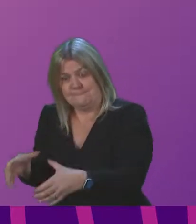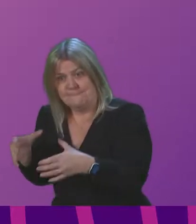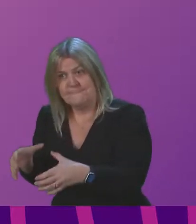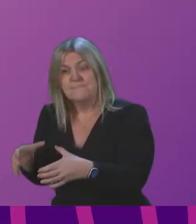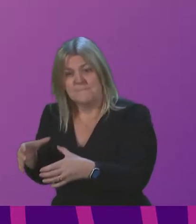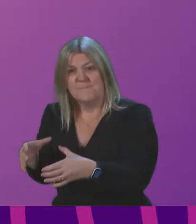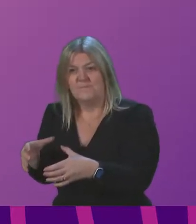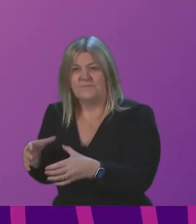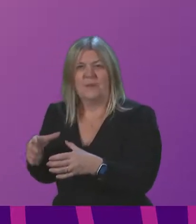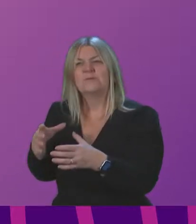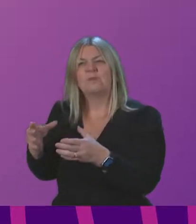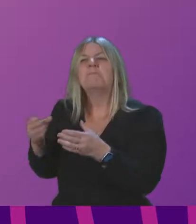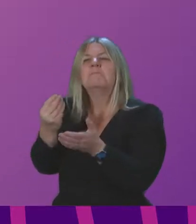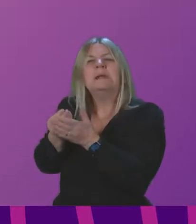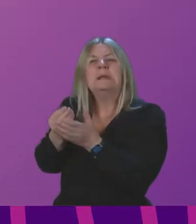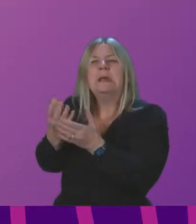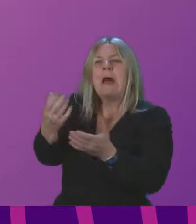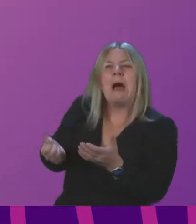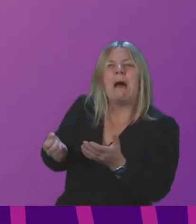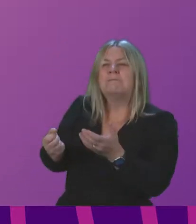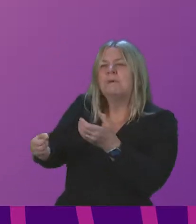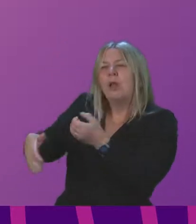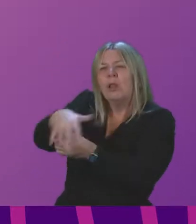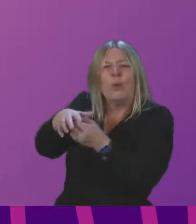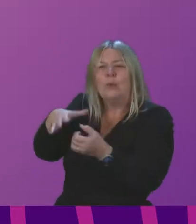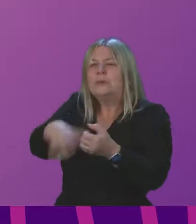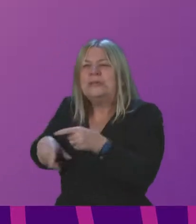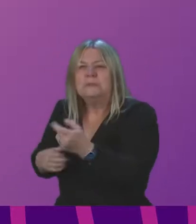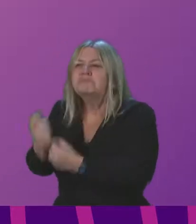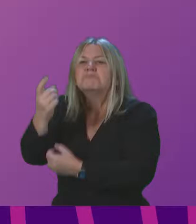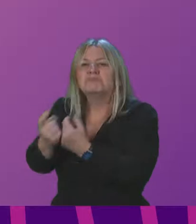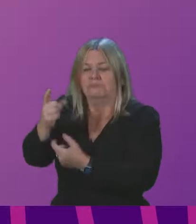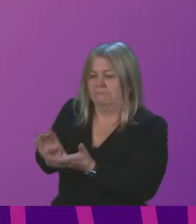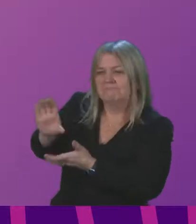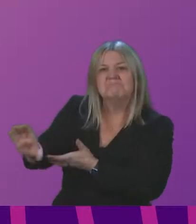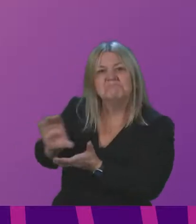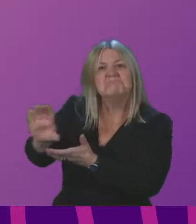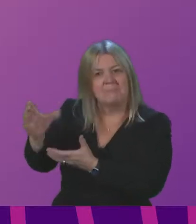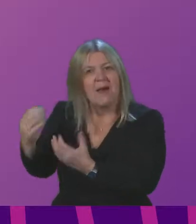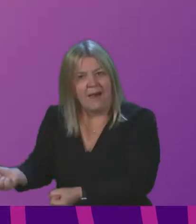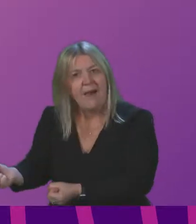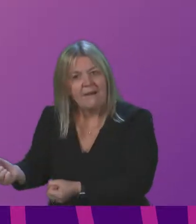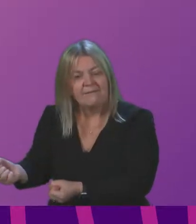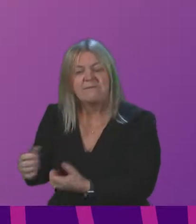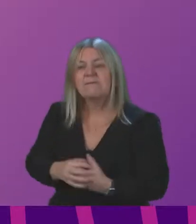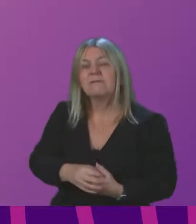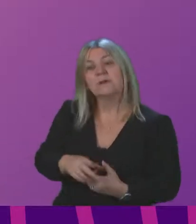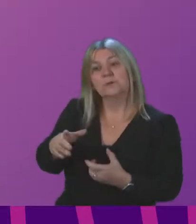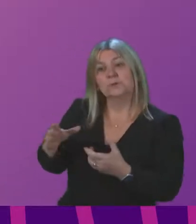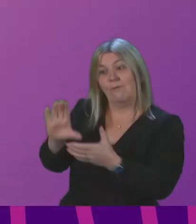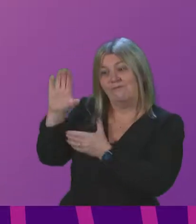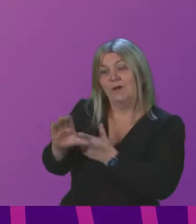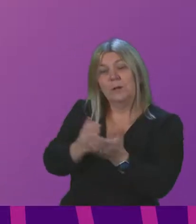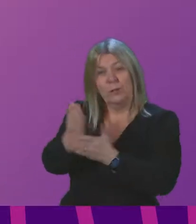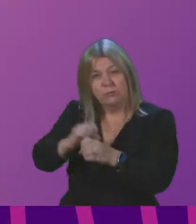authorities to act flexibly to meet local needs. Funding provided to local authorities during the pandemic was to a